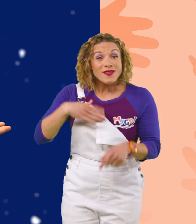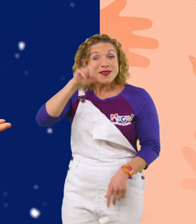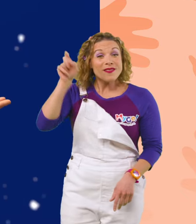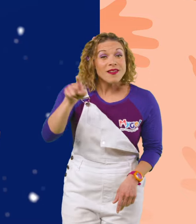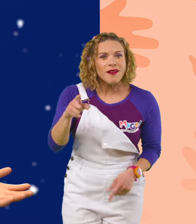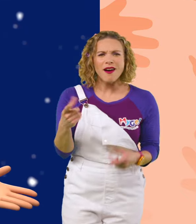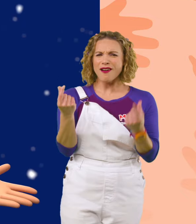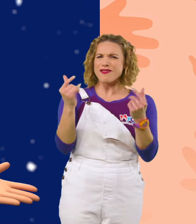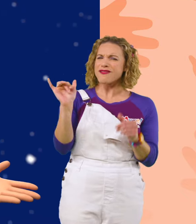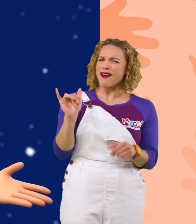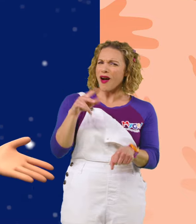like to bounce on the moon?